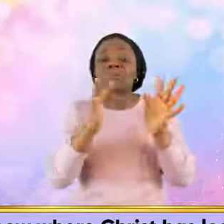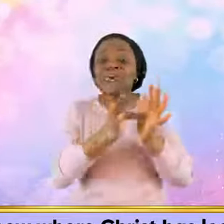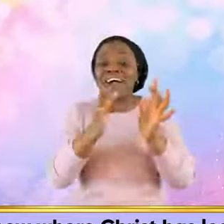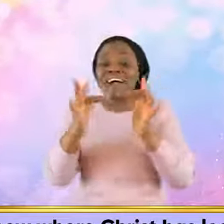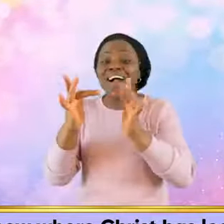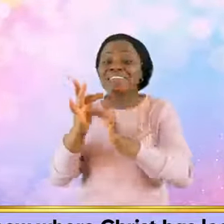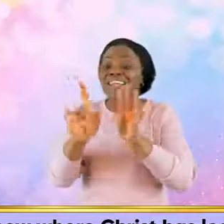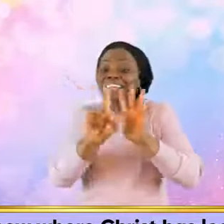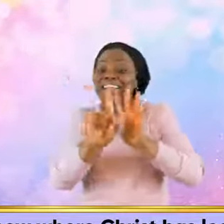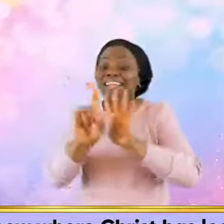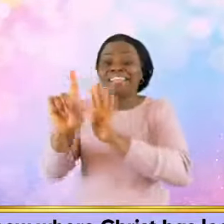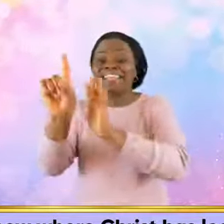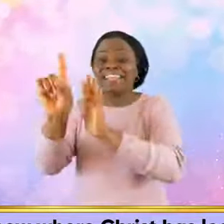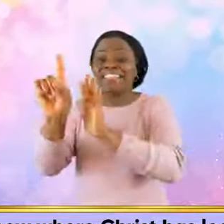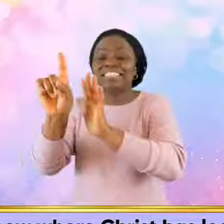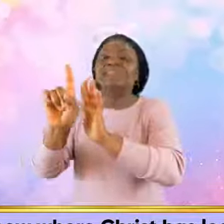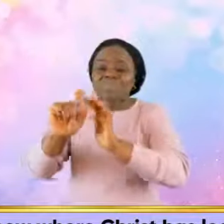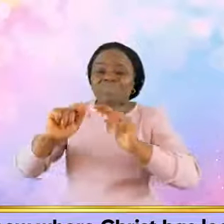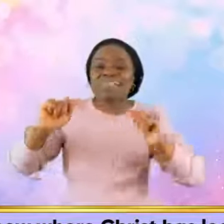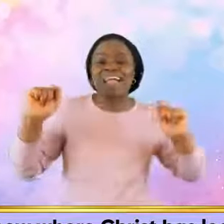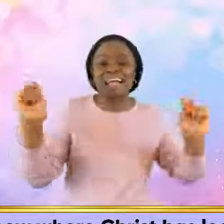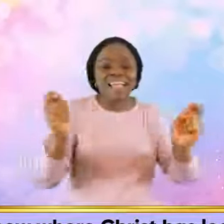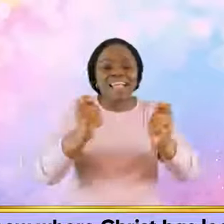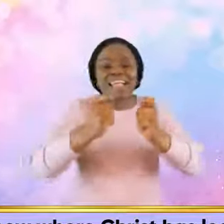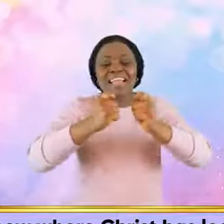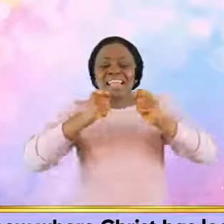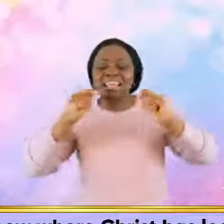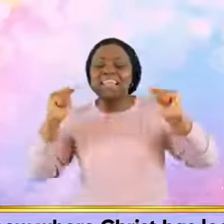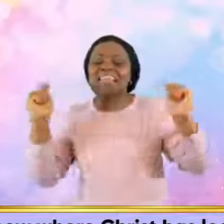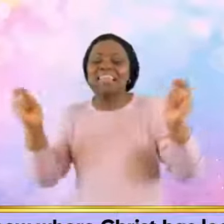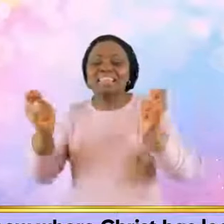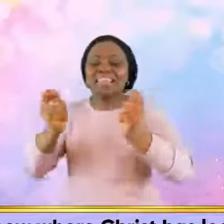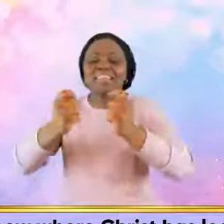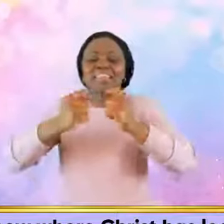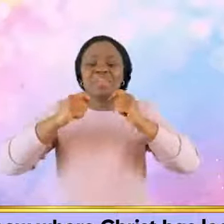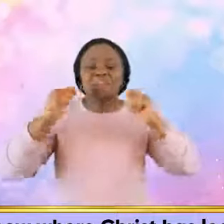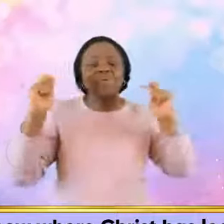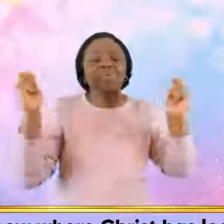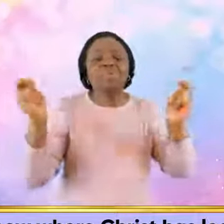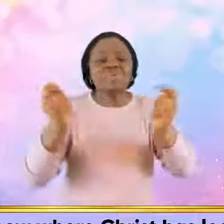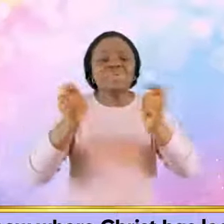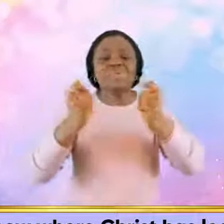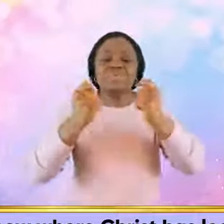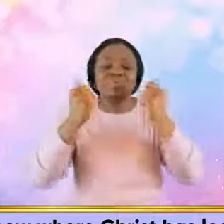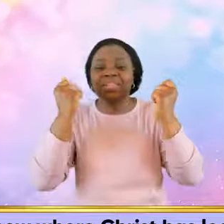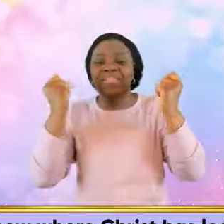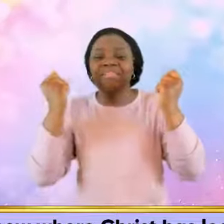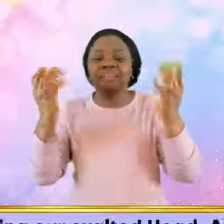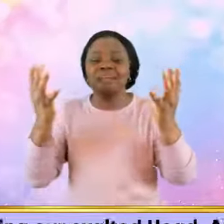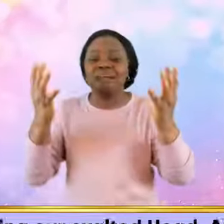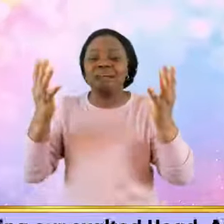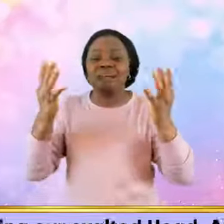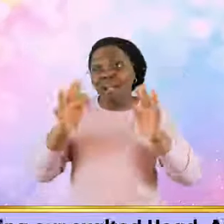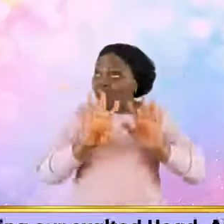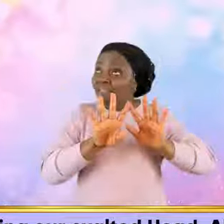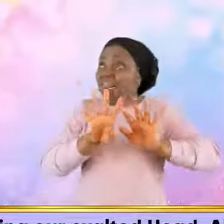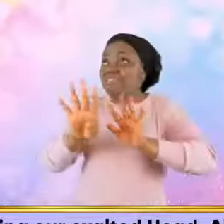has led, Alleluia! 9 Following